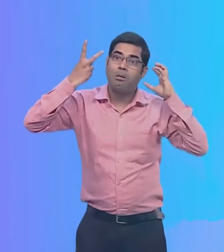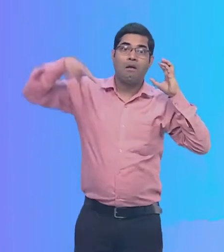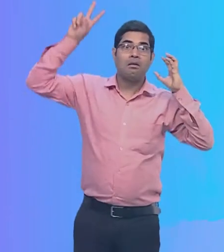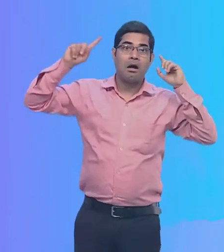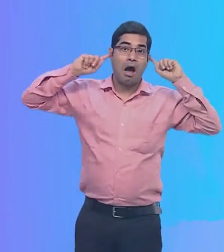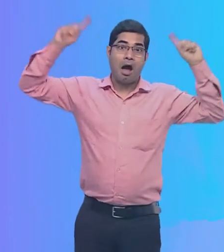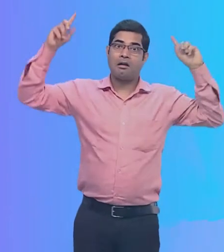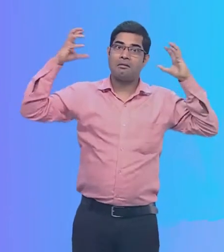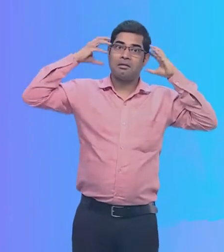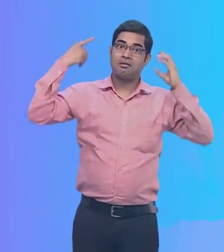make voices louder.